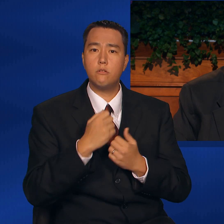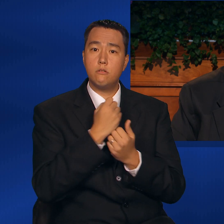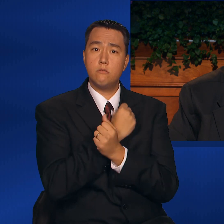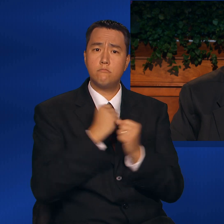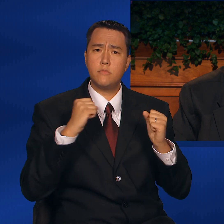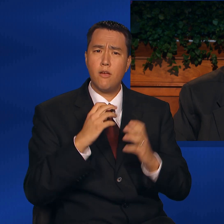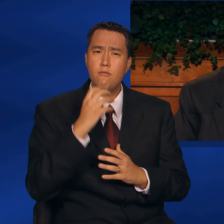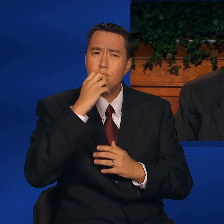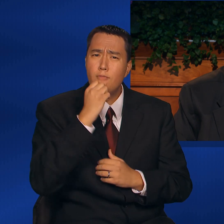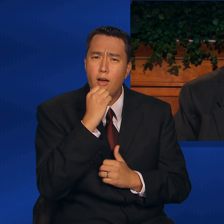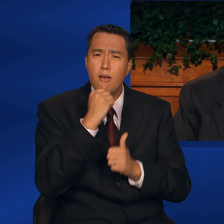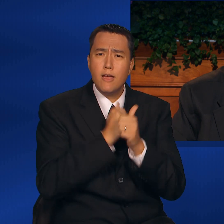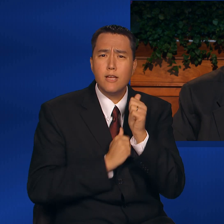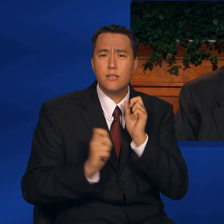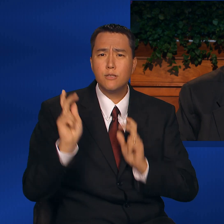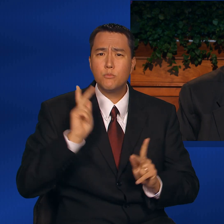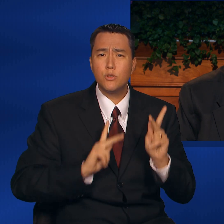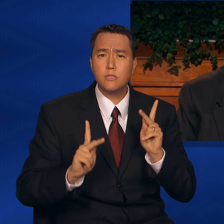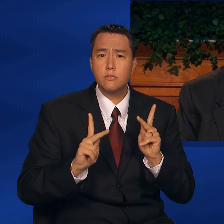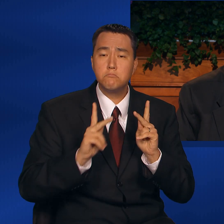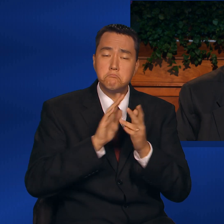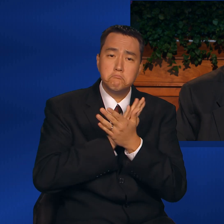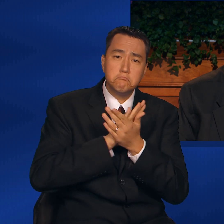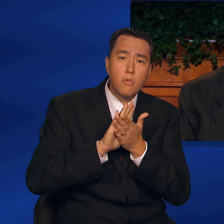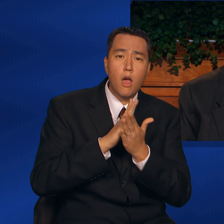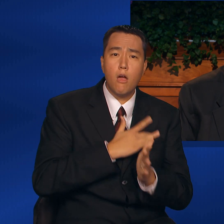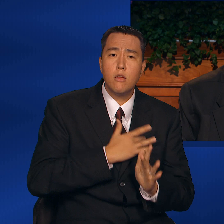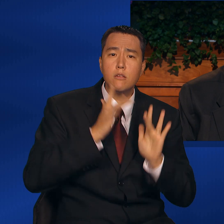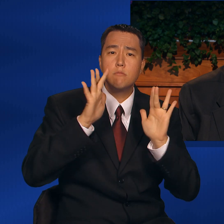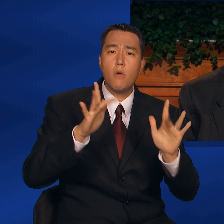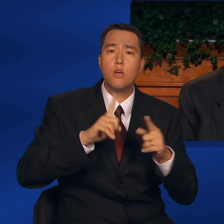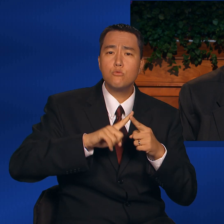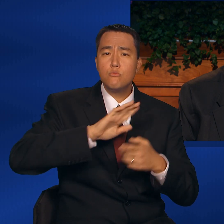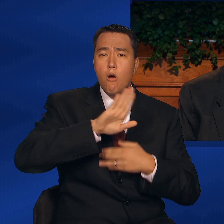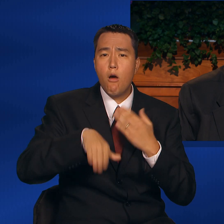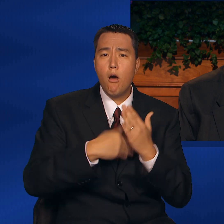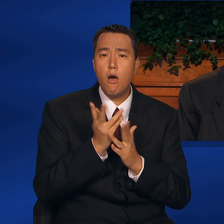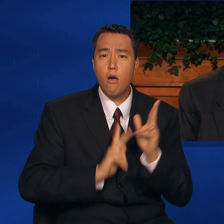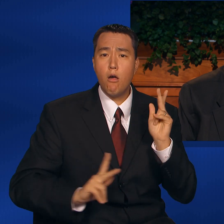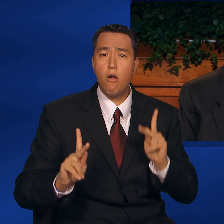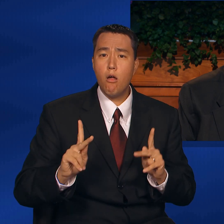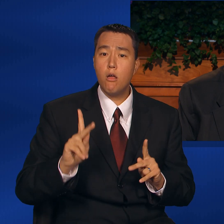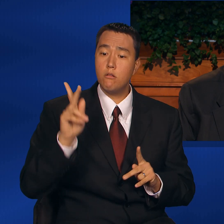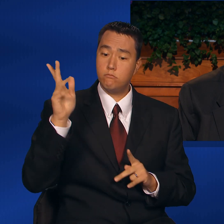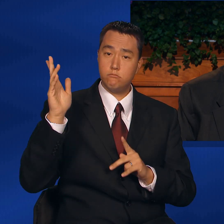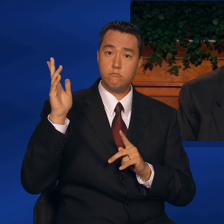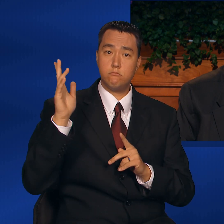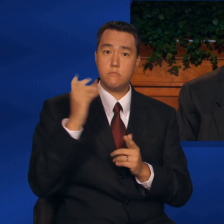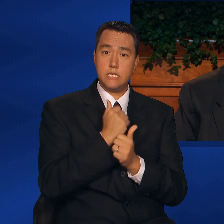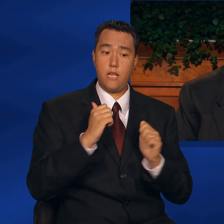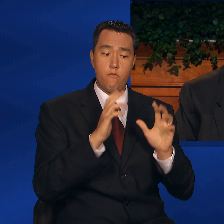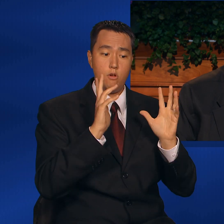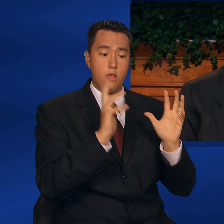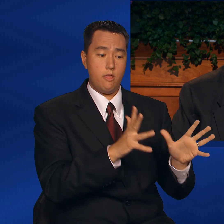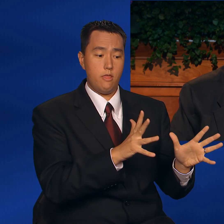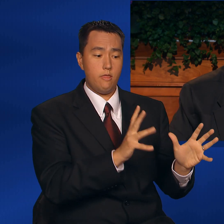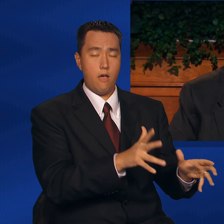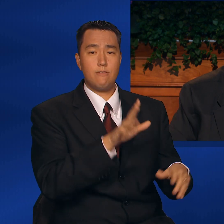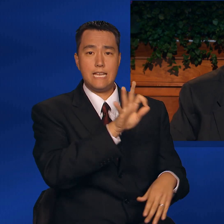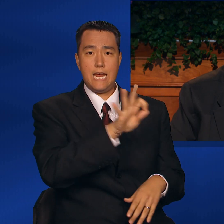valued everyone, kind and compassionate to all. He left the ninety-and-nine to find the one,